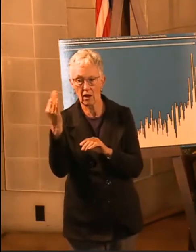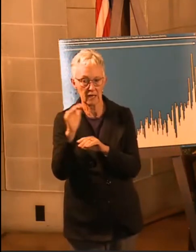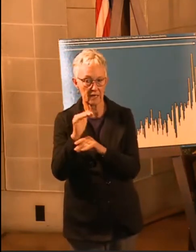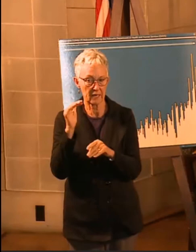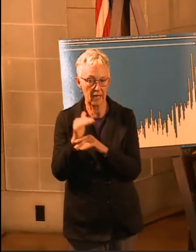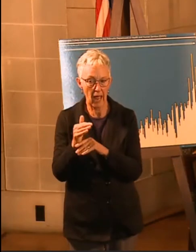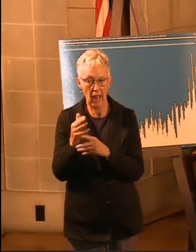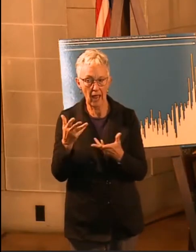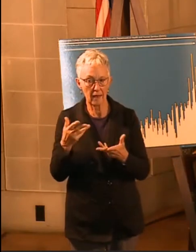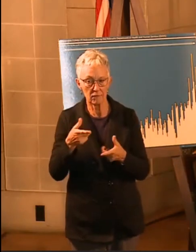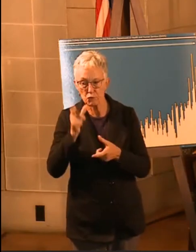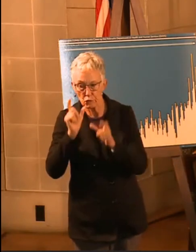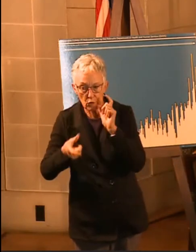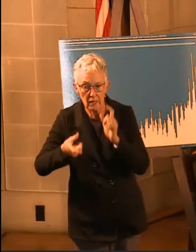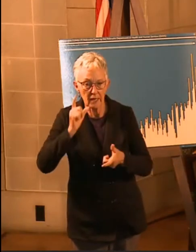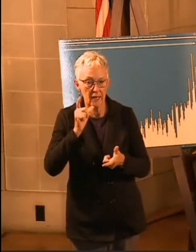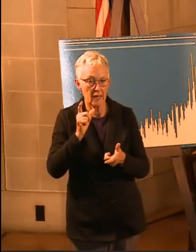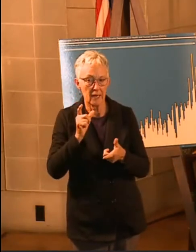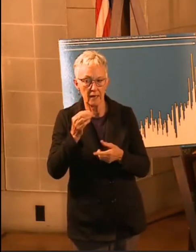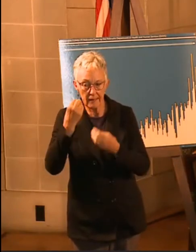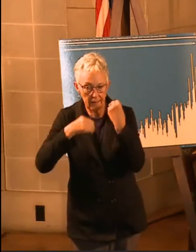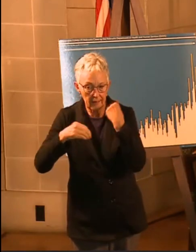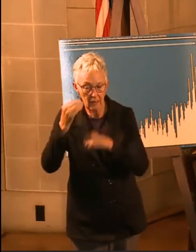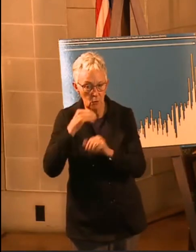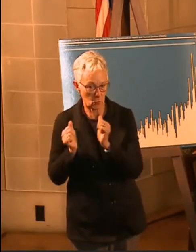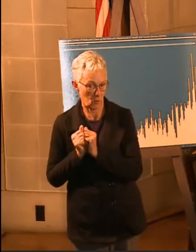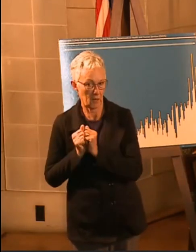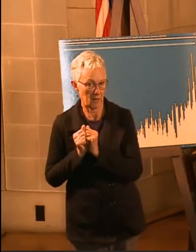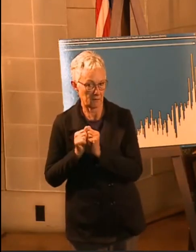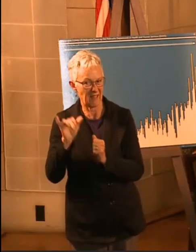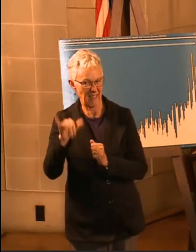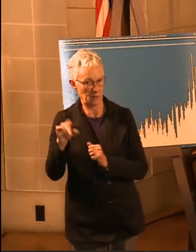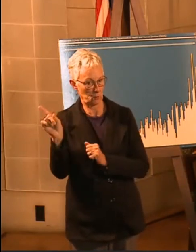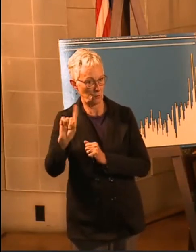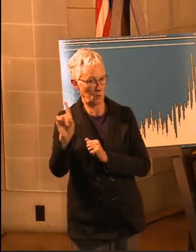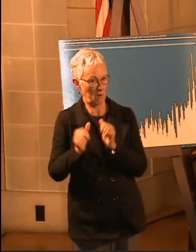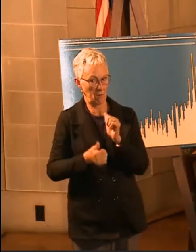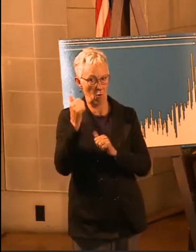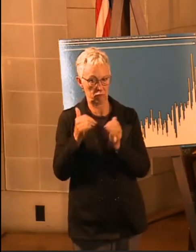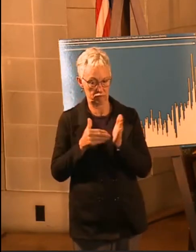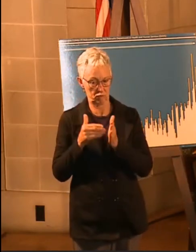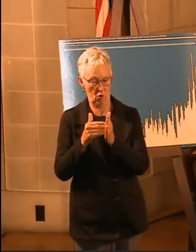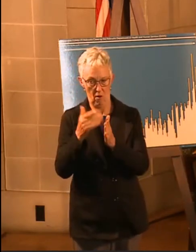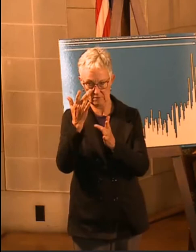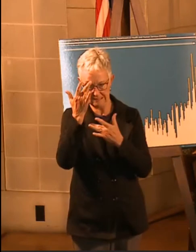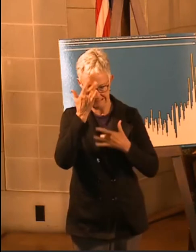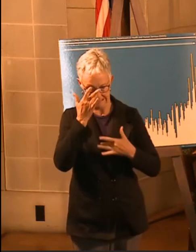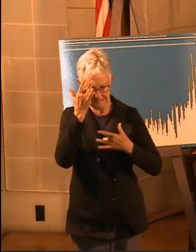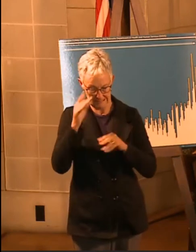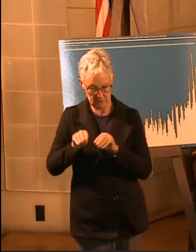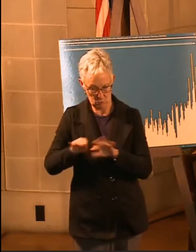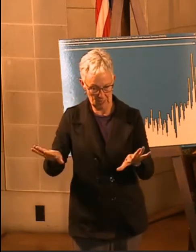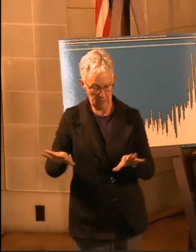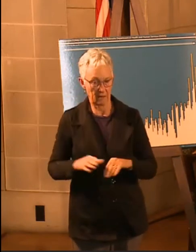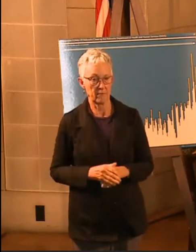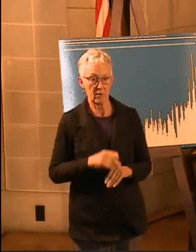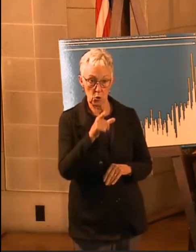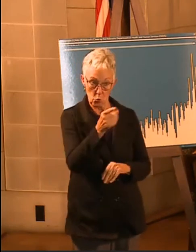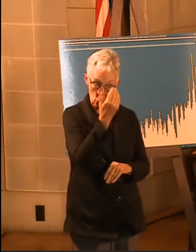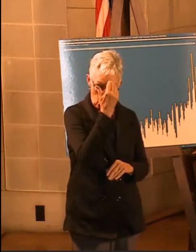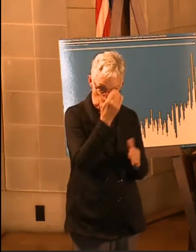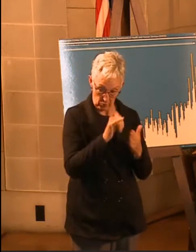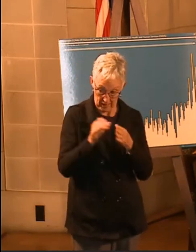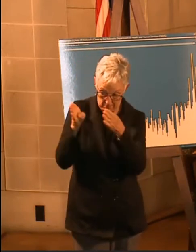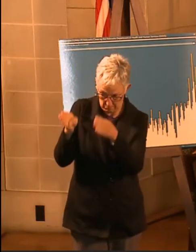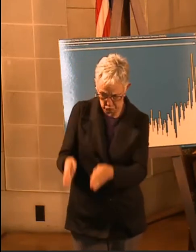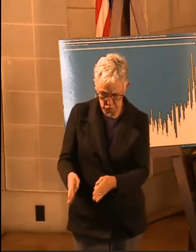for a get-together. So they're informal-type gatherings. It's important to remember, just because you know somebody doesn't mean they can't give it to you. If